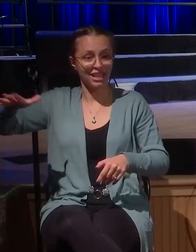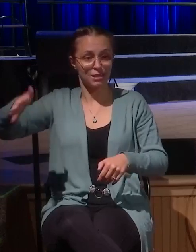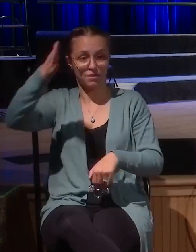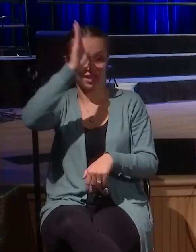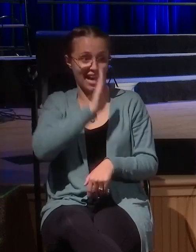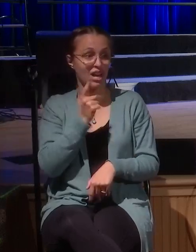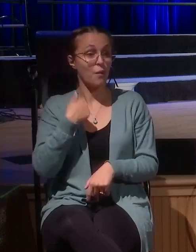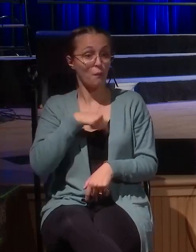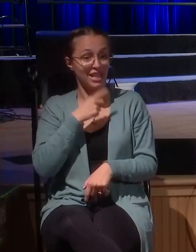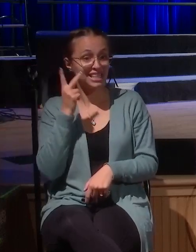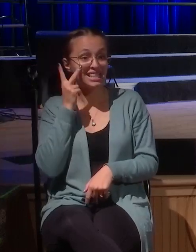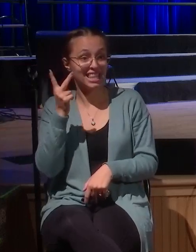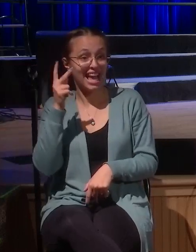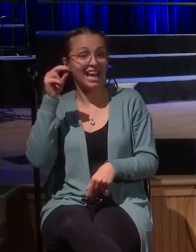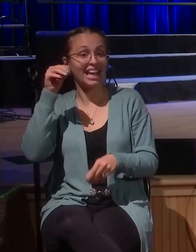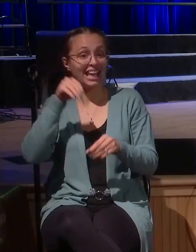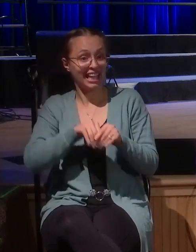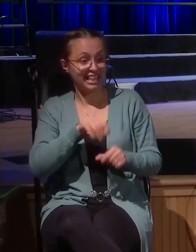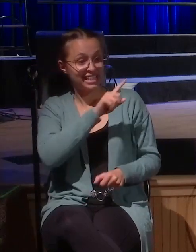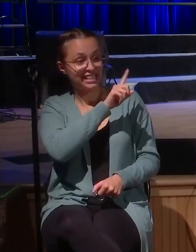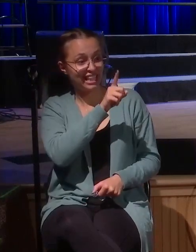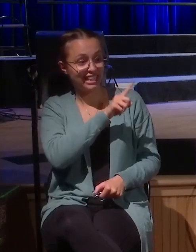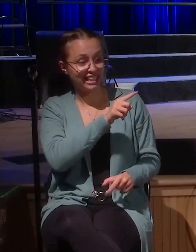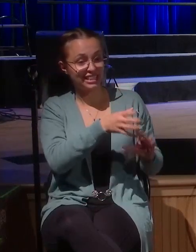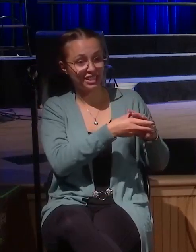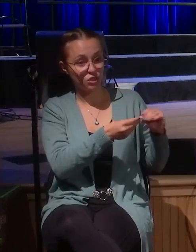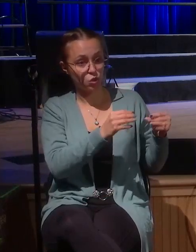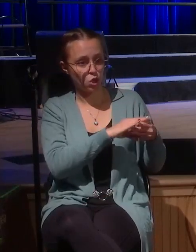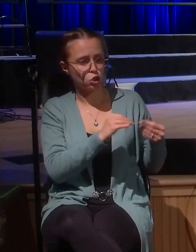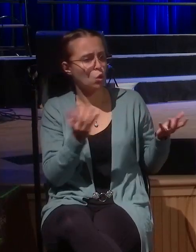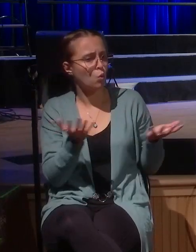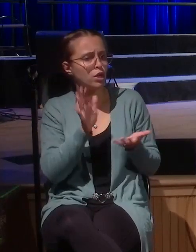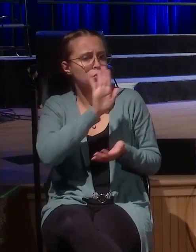What does your life look like when Jesus passes by?